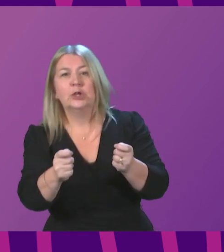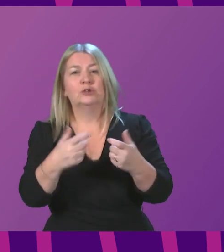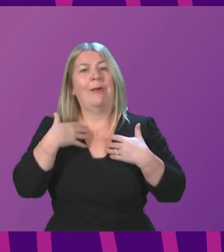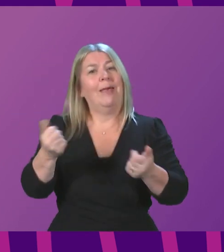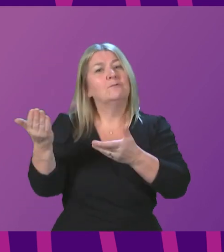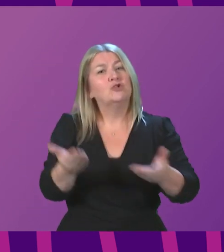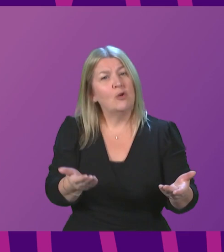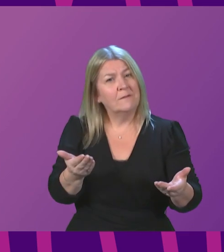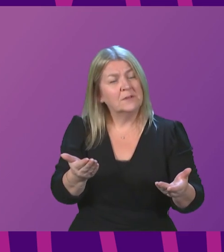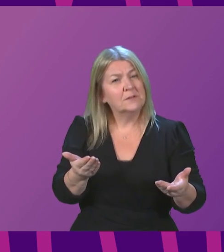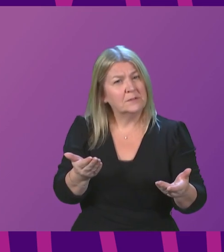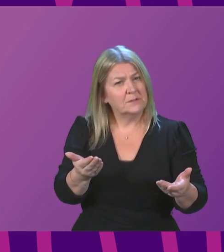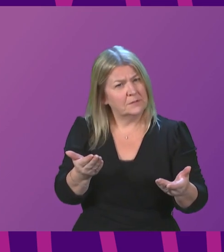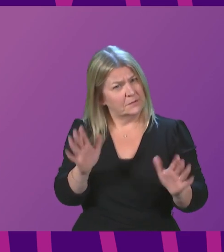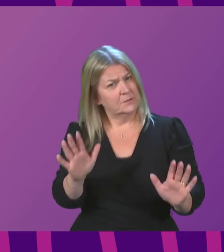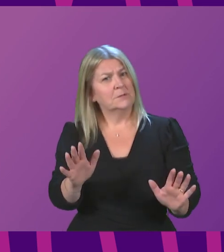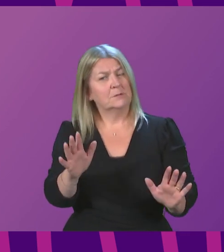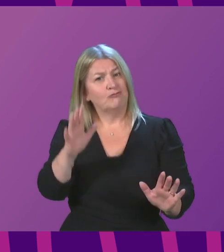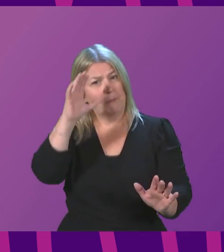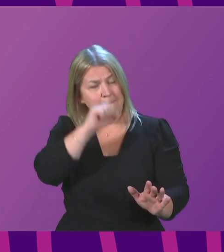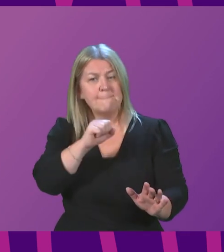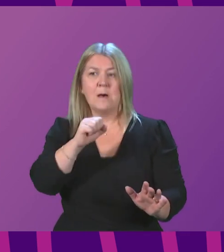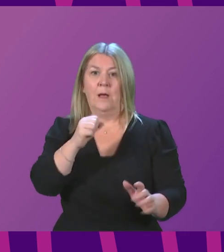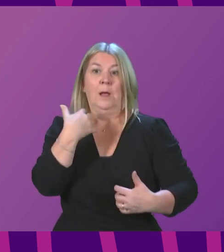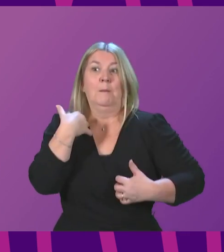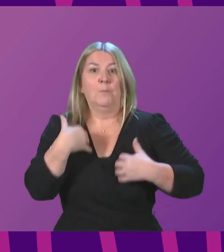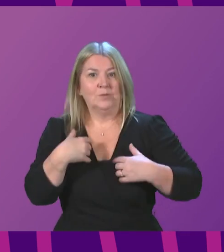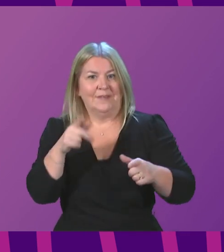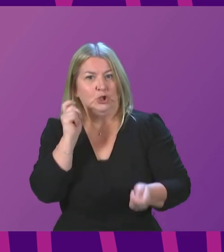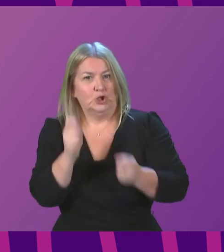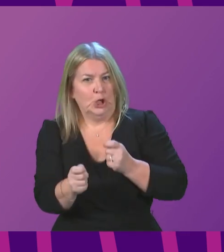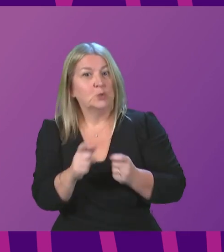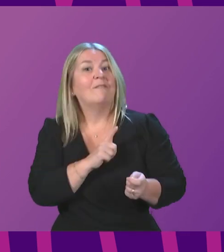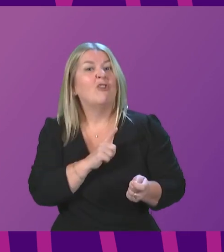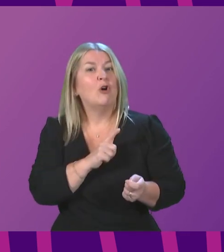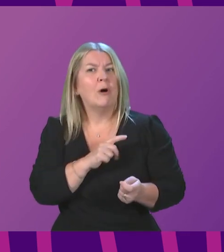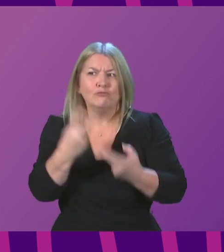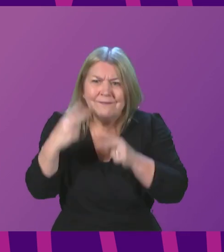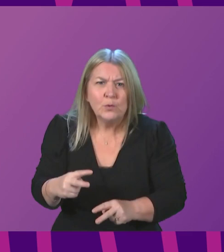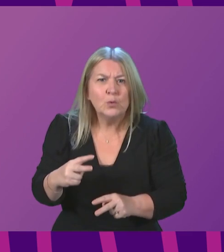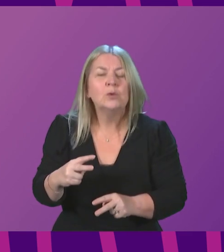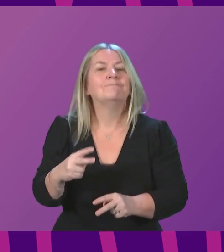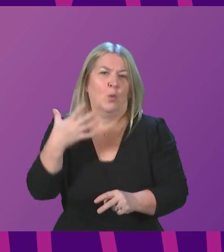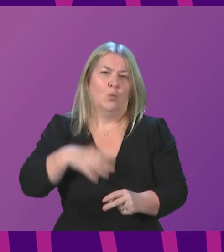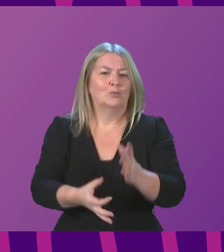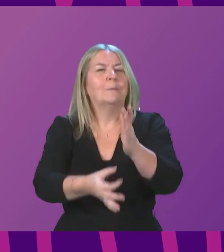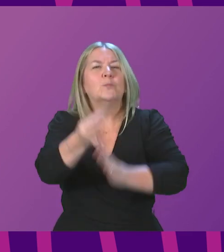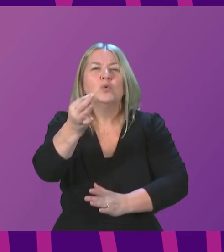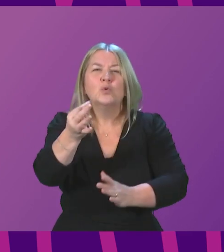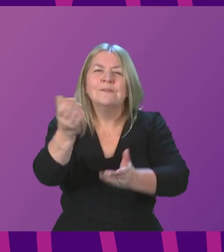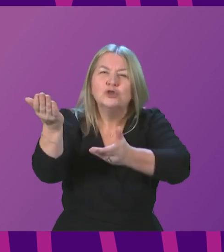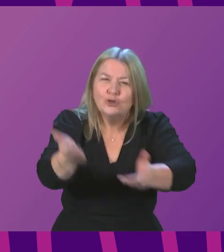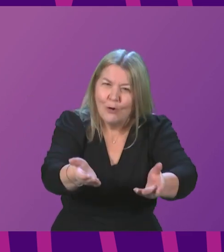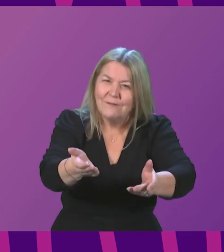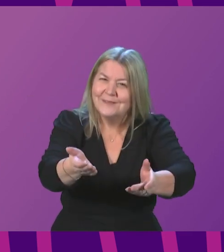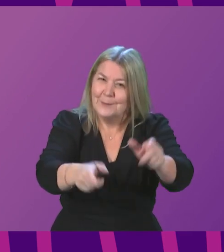forget the motivation of these changes, whether people agree or not with the detail, is to improve the service to patients. But those who deliver those services,